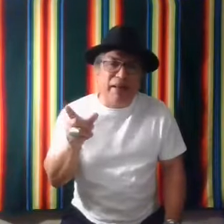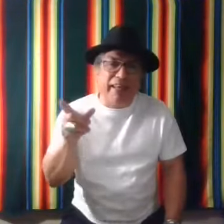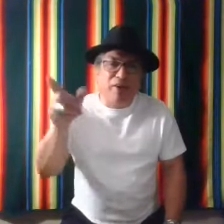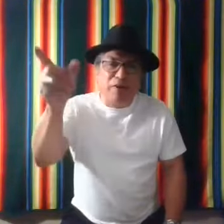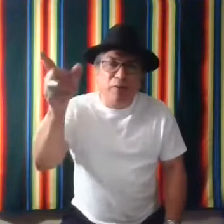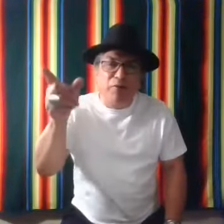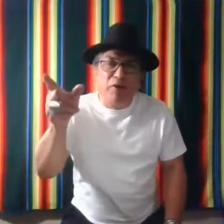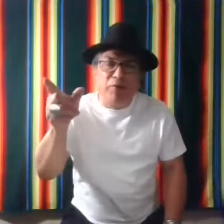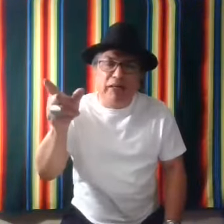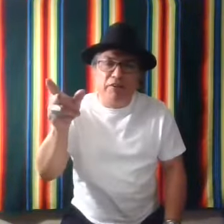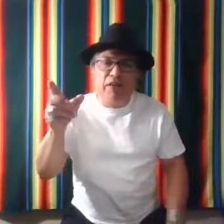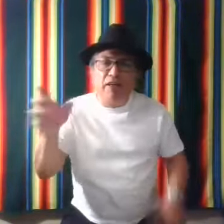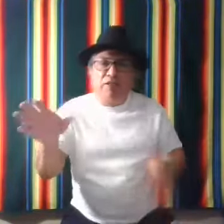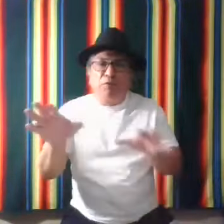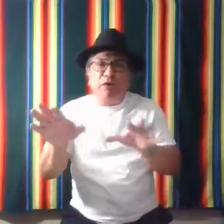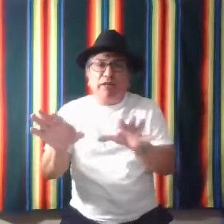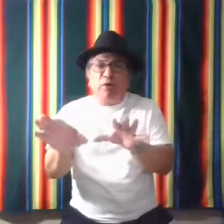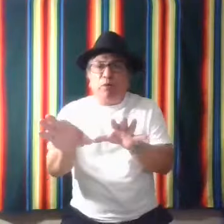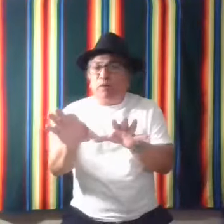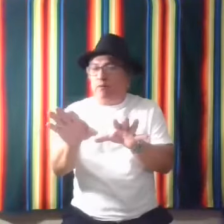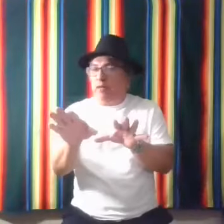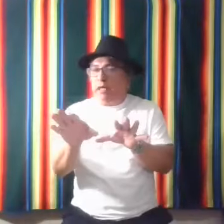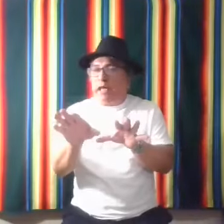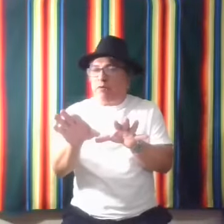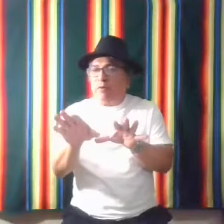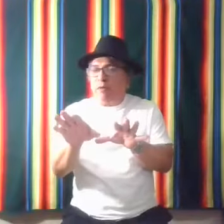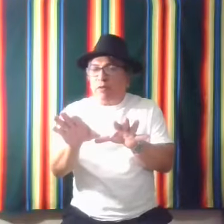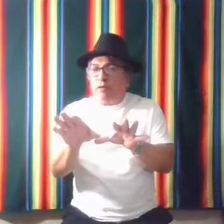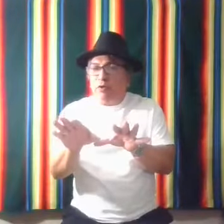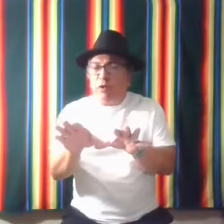might take off and go in the wrong direction. And so right there, we would really have to, to,